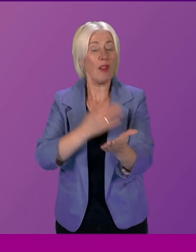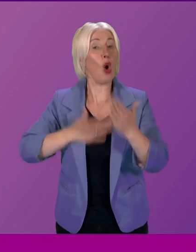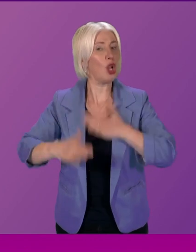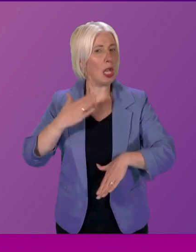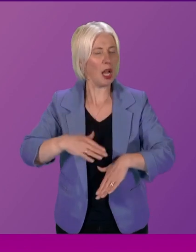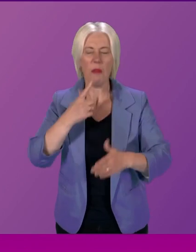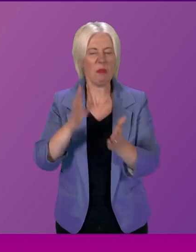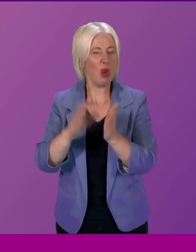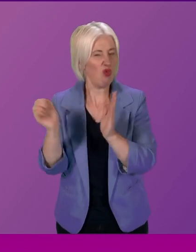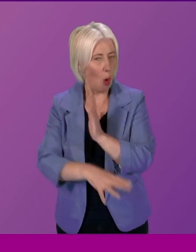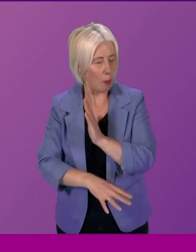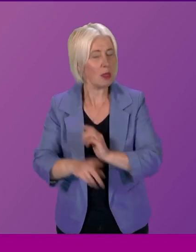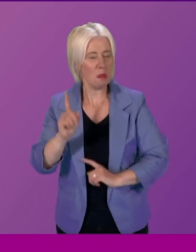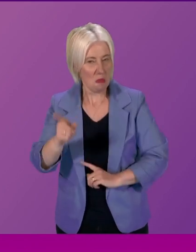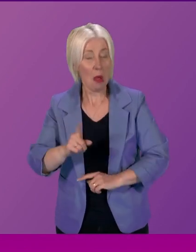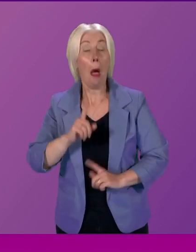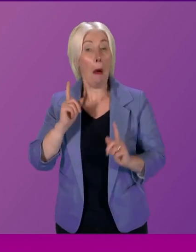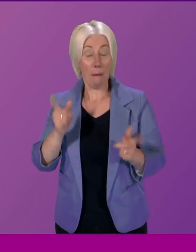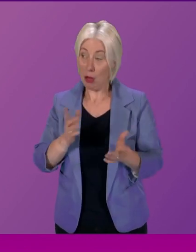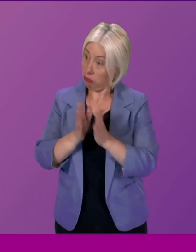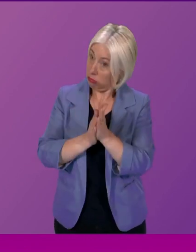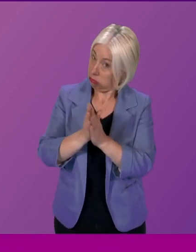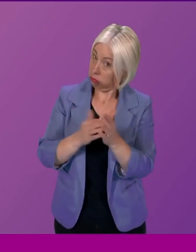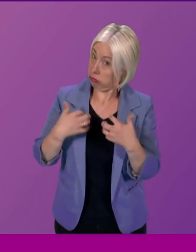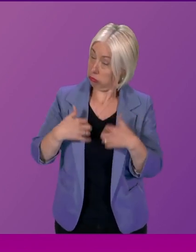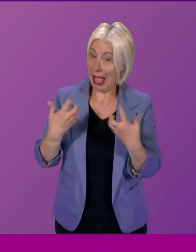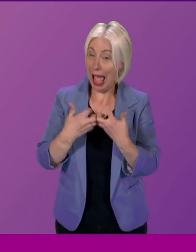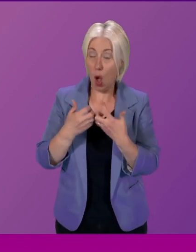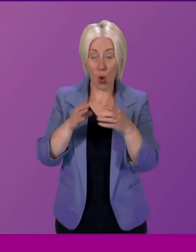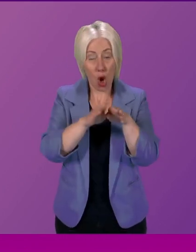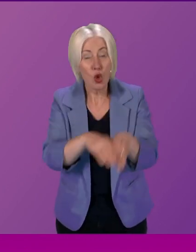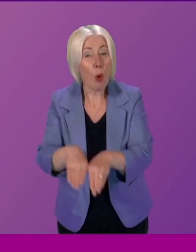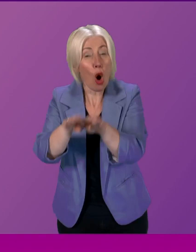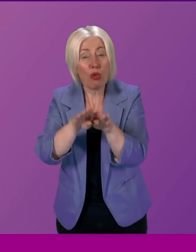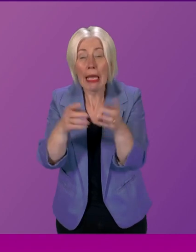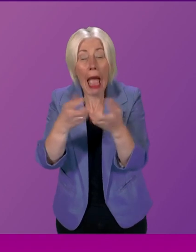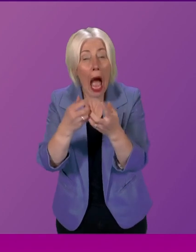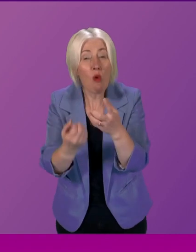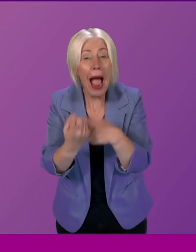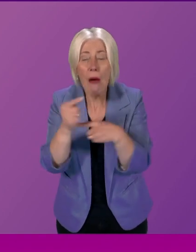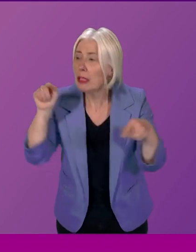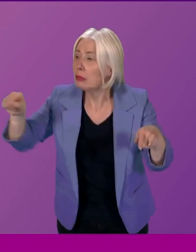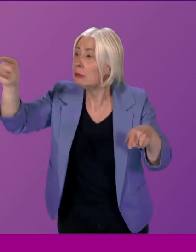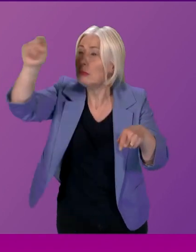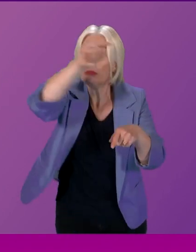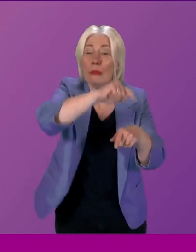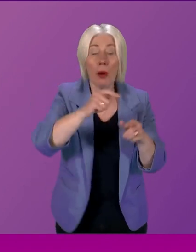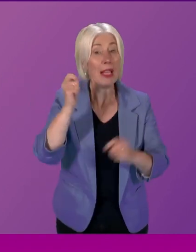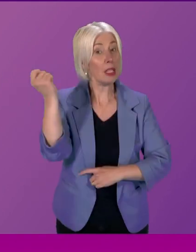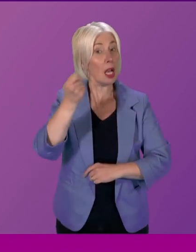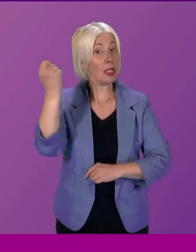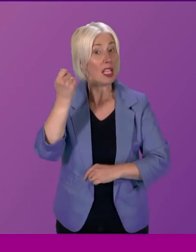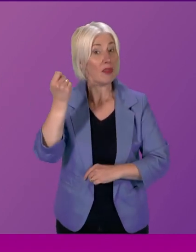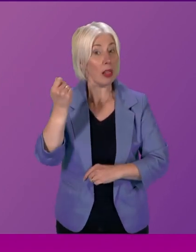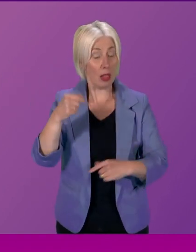we worked out in doing that, how has deliberative democracy operated elsewhere, in places that have been quite successful? Because we wouldn't be the